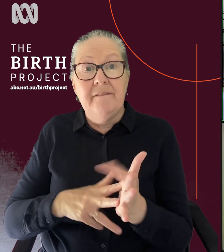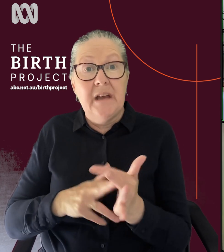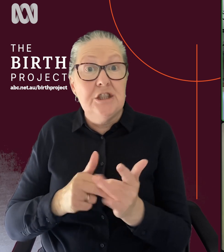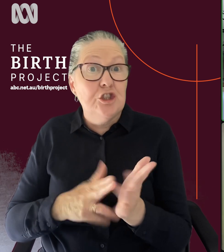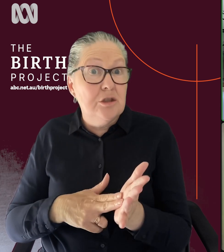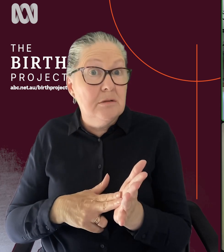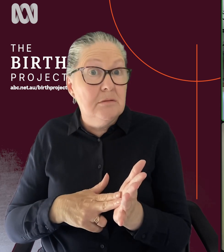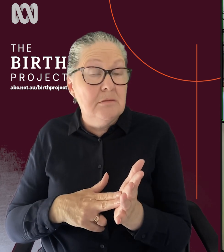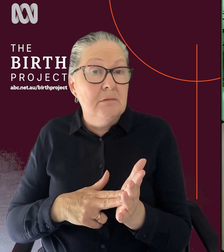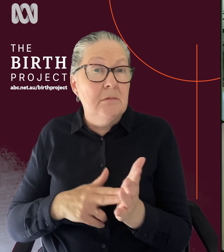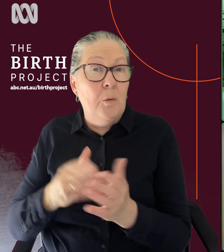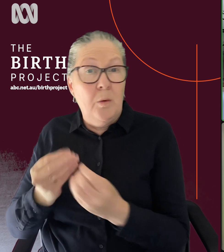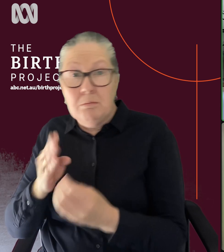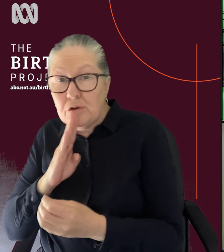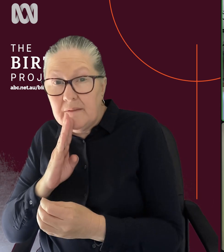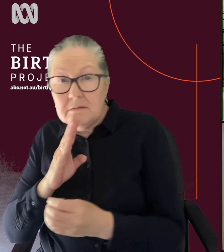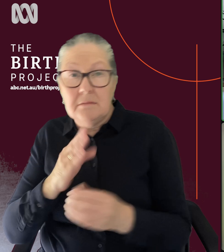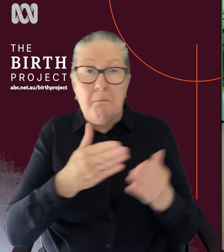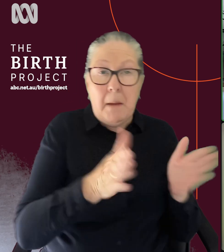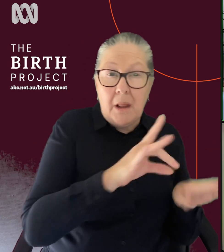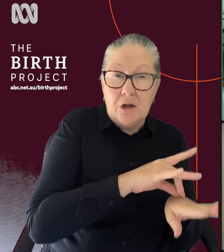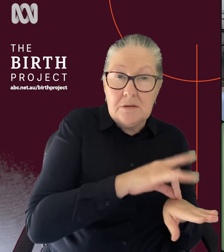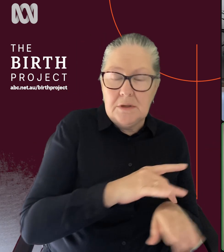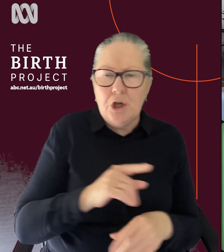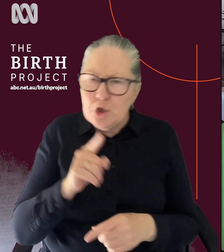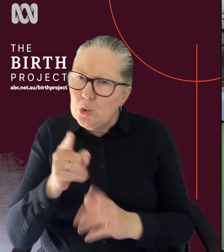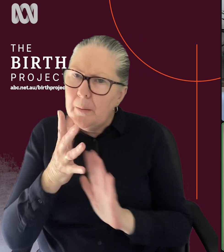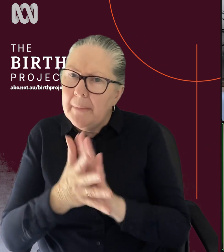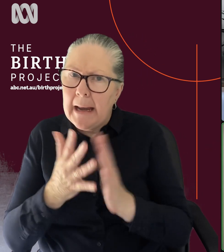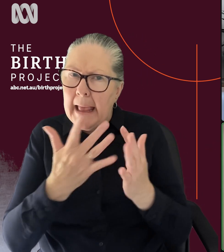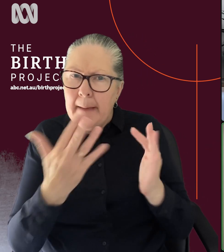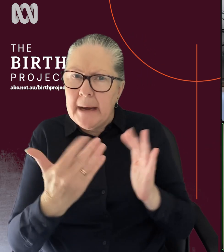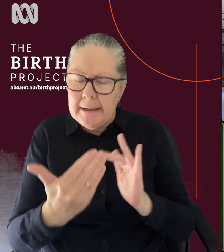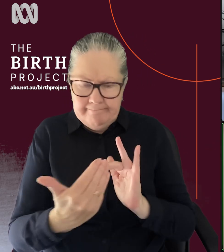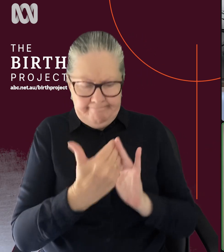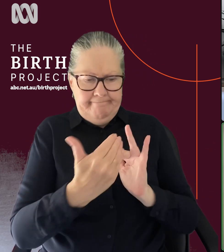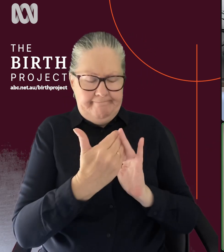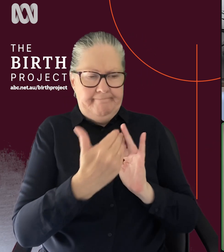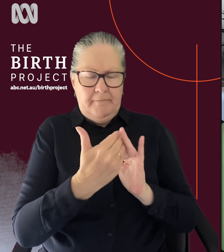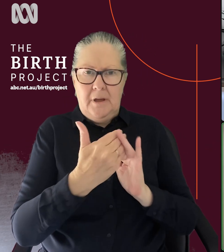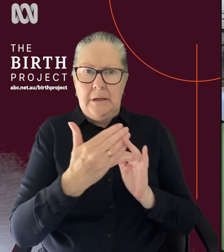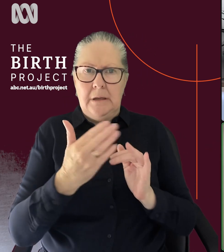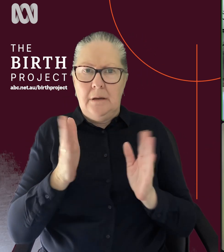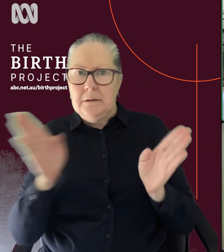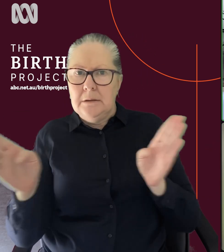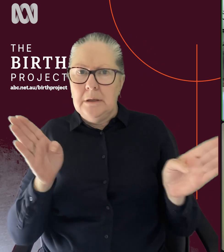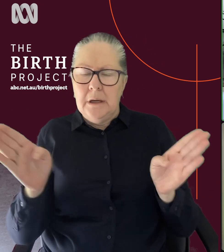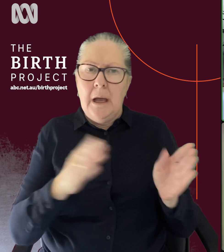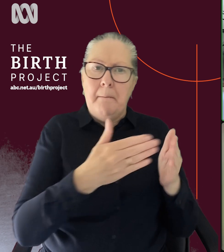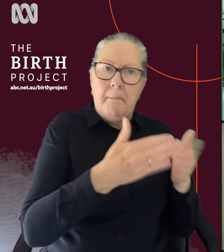in the women you've spoken to about that? Um, do you mean the numbers of intervention rates in public versus private? Yes. And also,